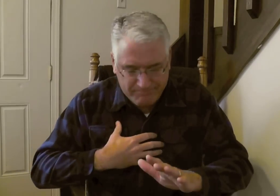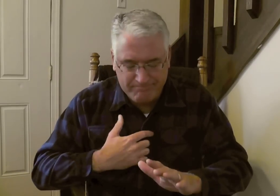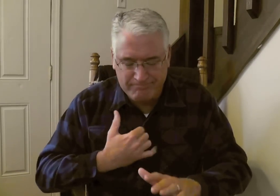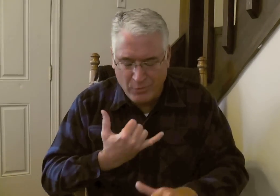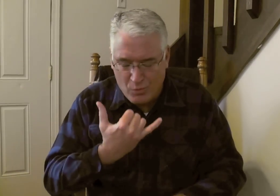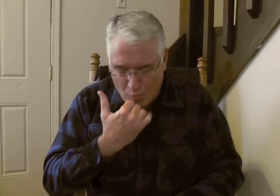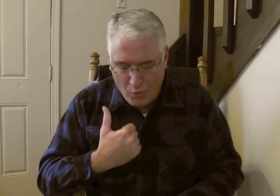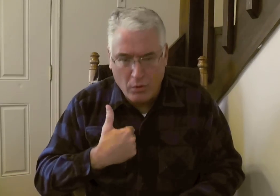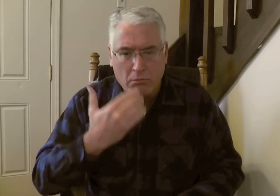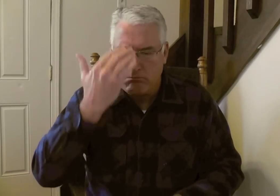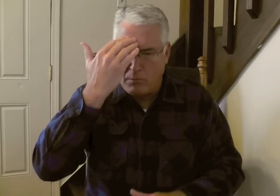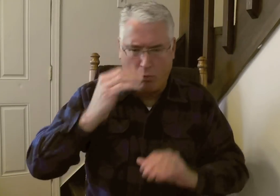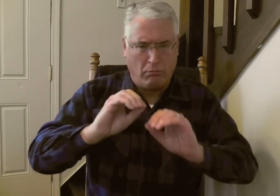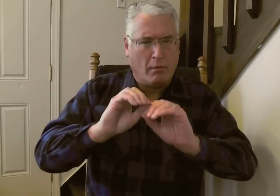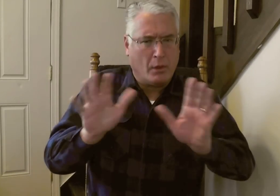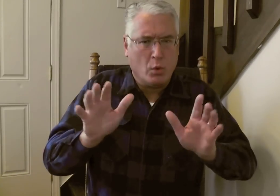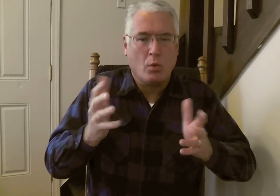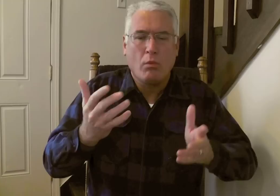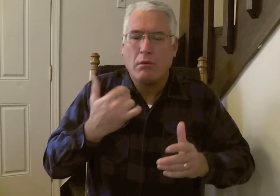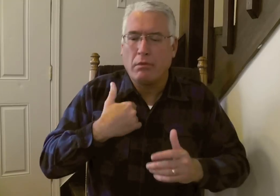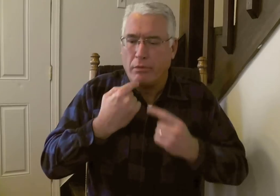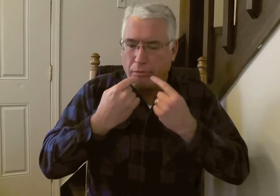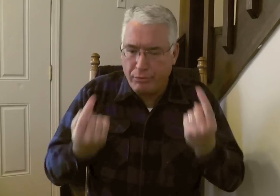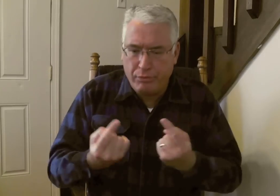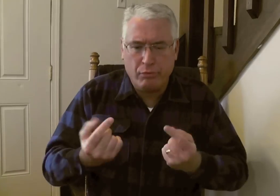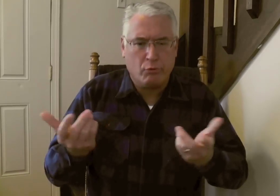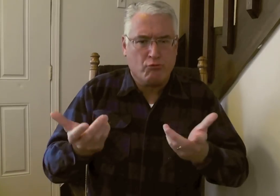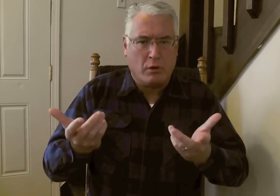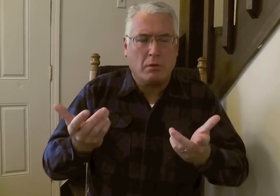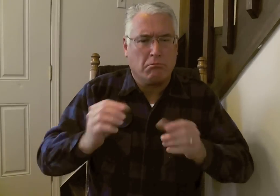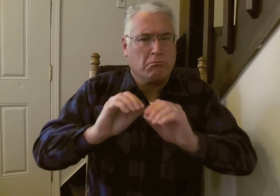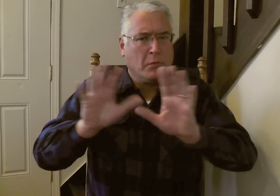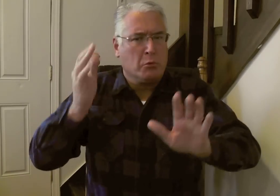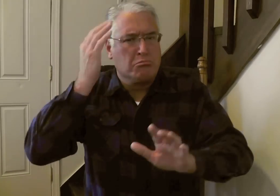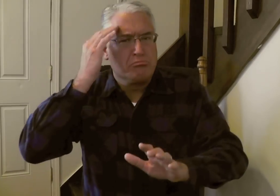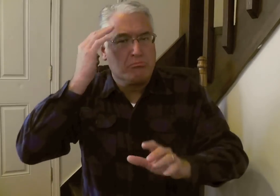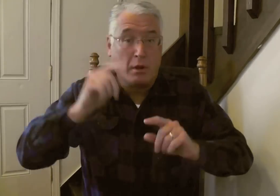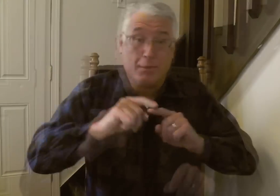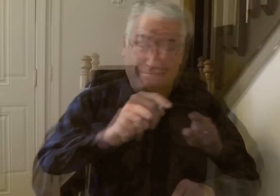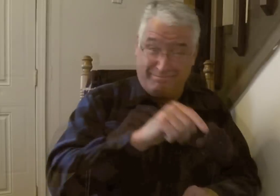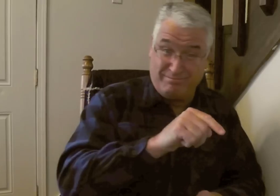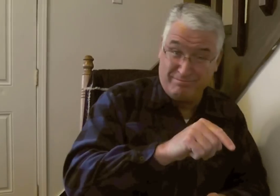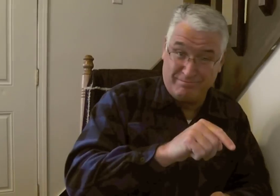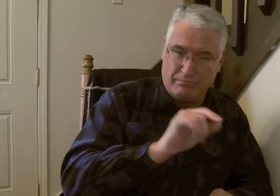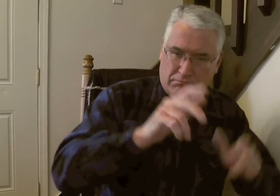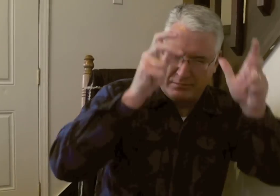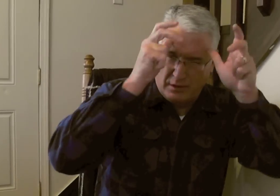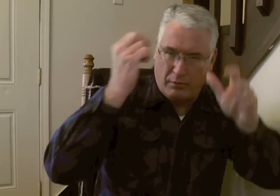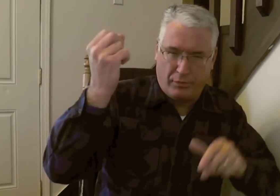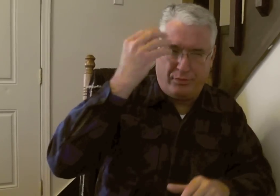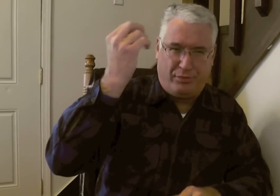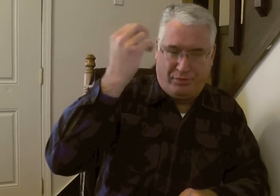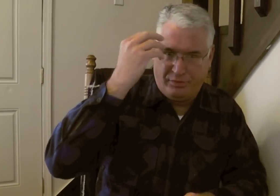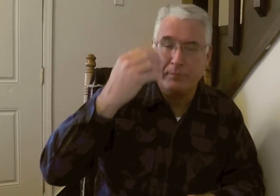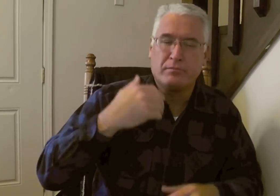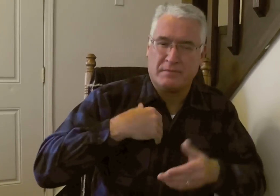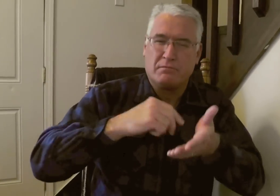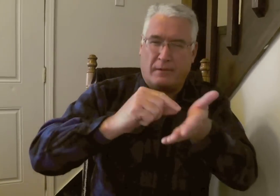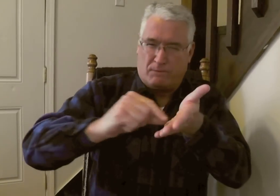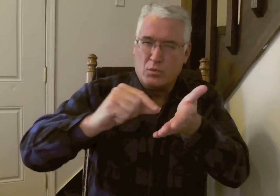sinned. I'm wrong. You know clearly that you have sinned. You know. But when Satan has put these